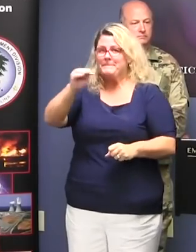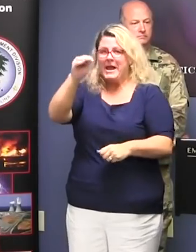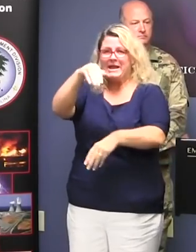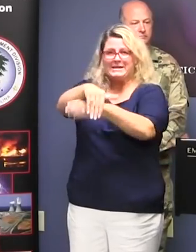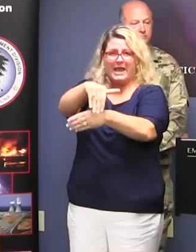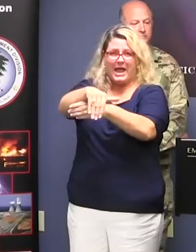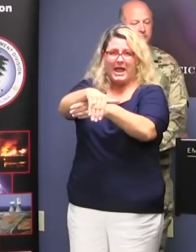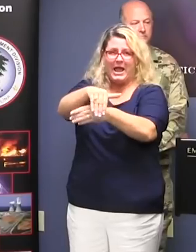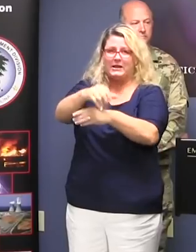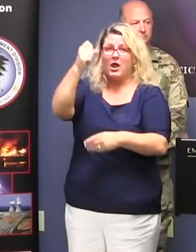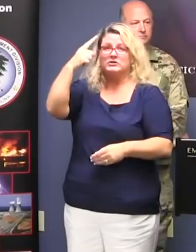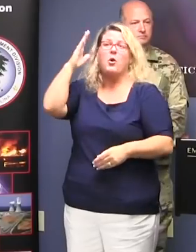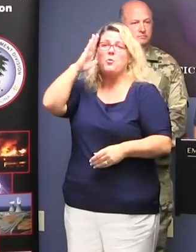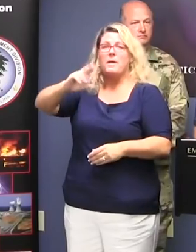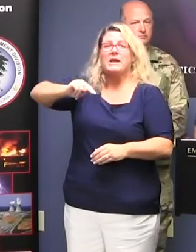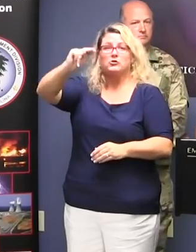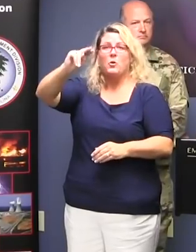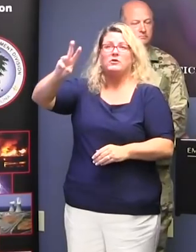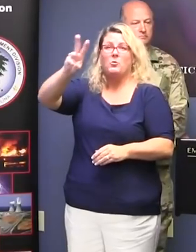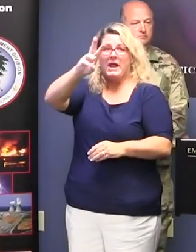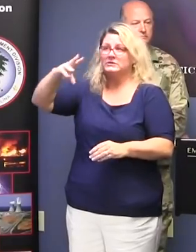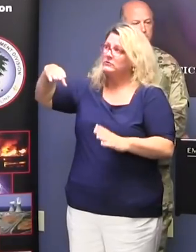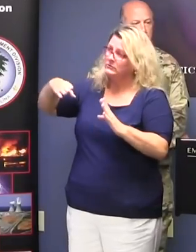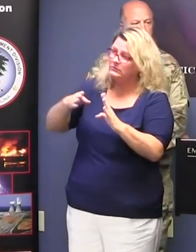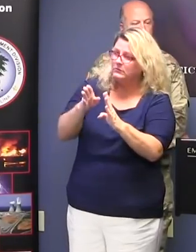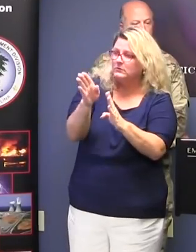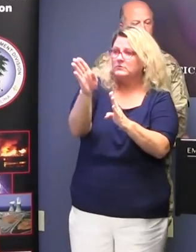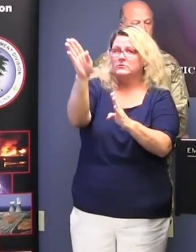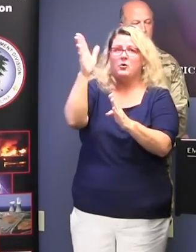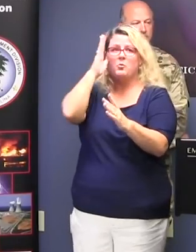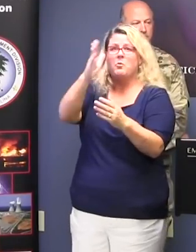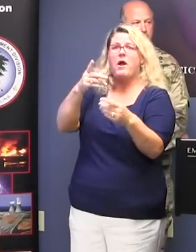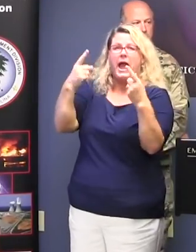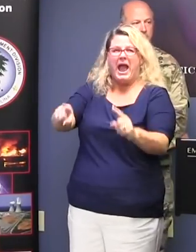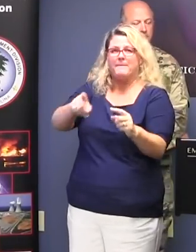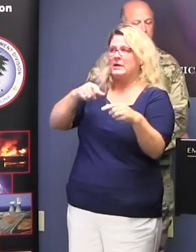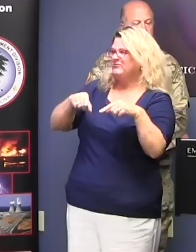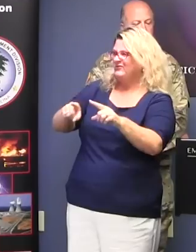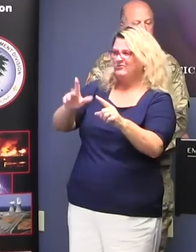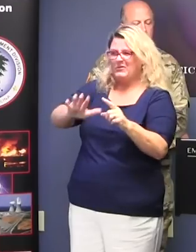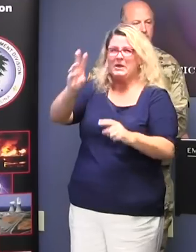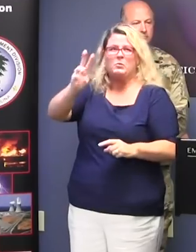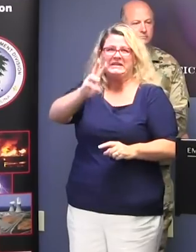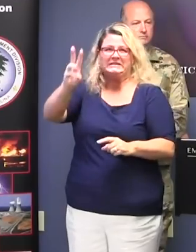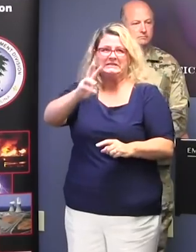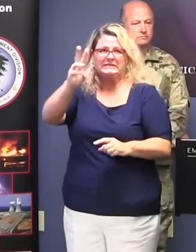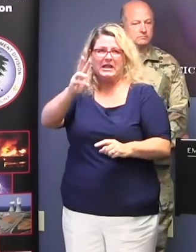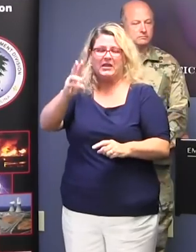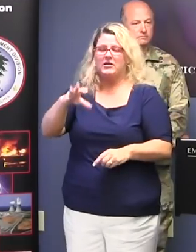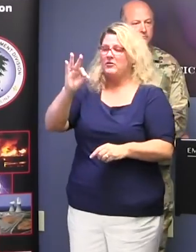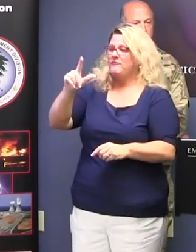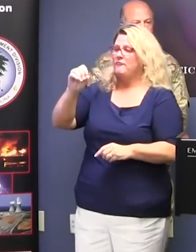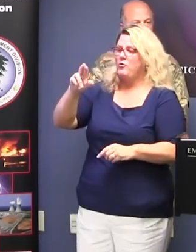A turn to the northwest and an increase in forward speed will then occur through the middle of the week. Florence is expected to approach